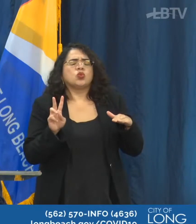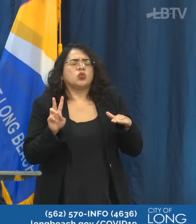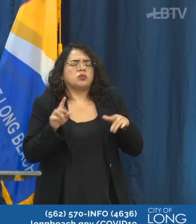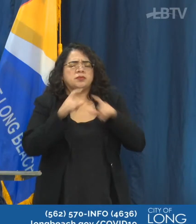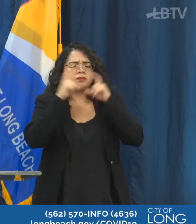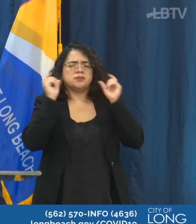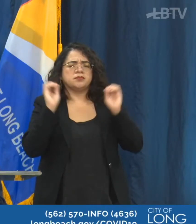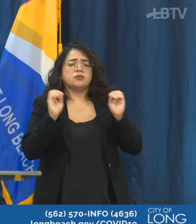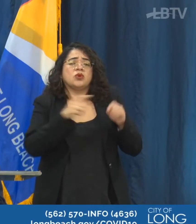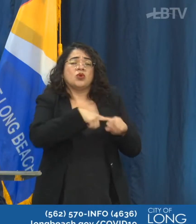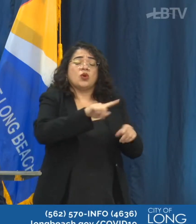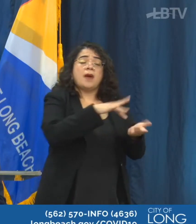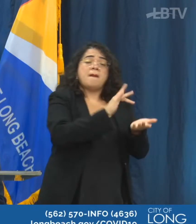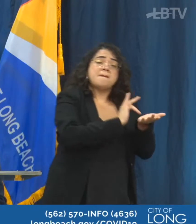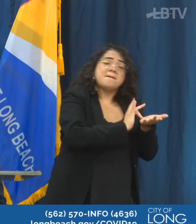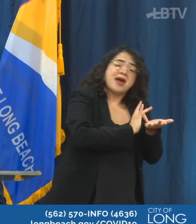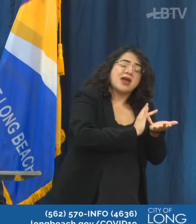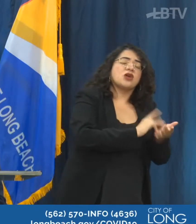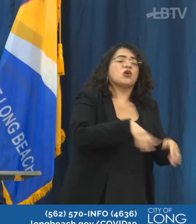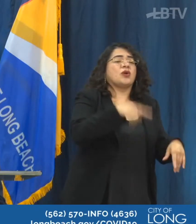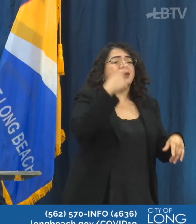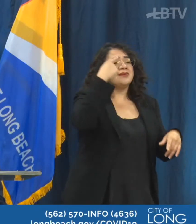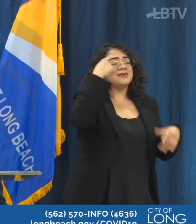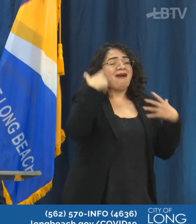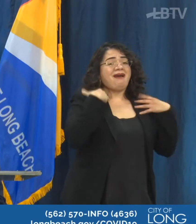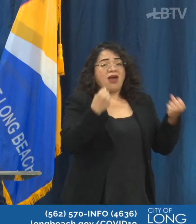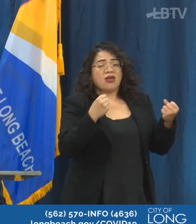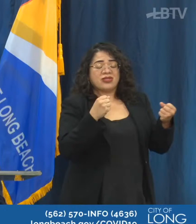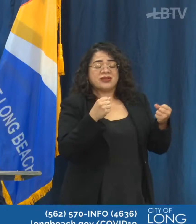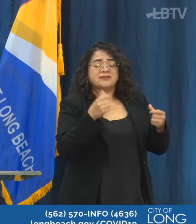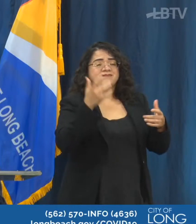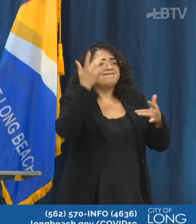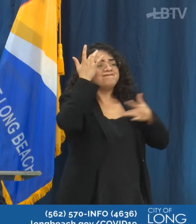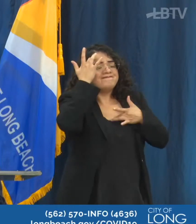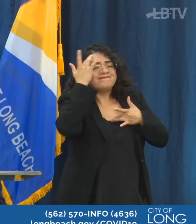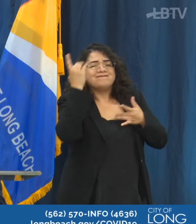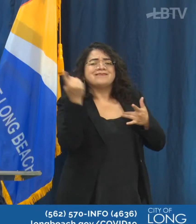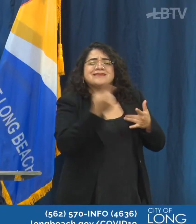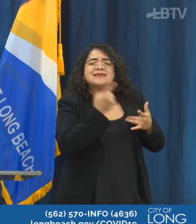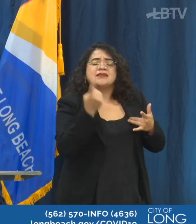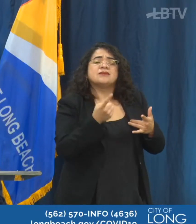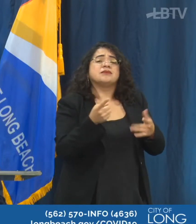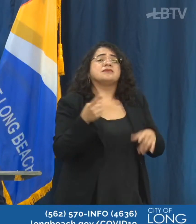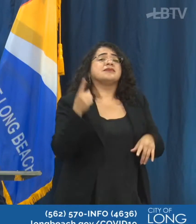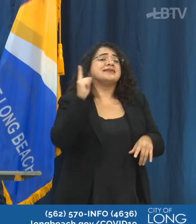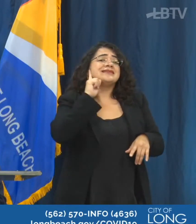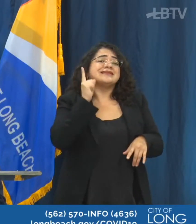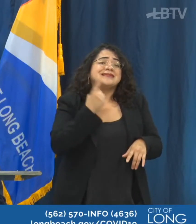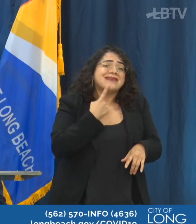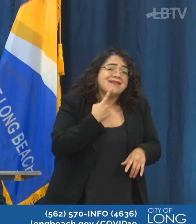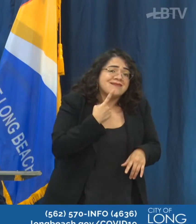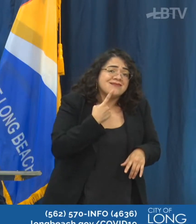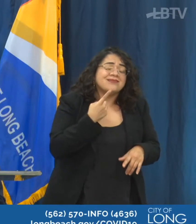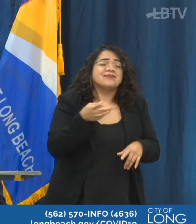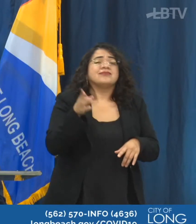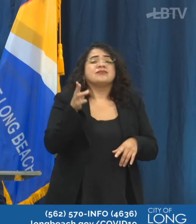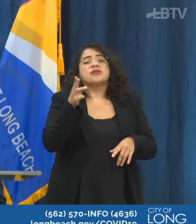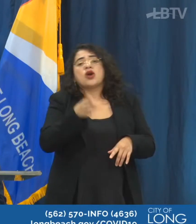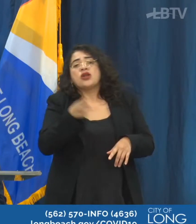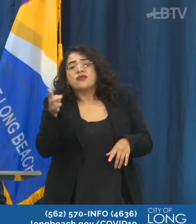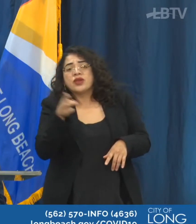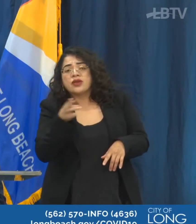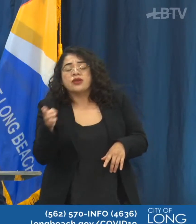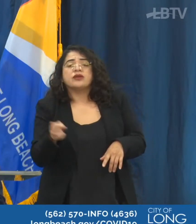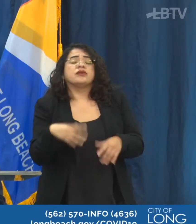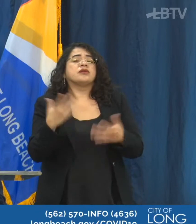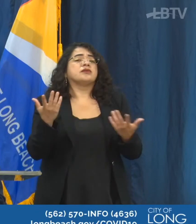with medical or mental health conditions or disabilities that prevent them from wearing a face covering. Persons who are hearing impaired or communicating with the person who is